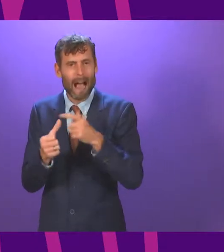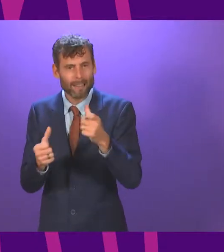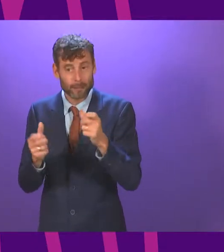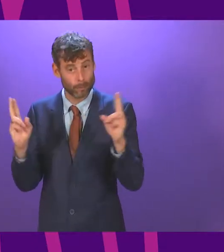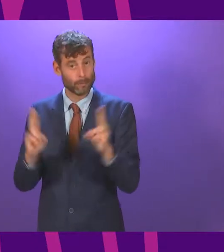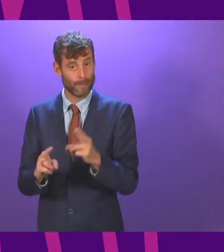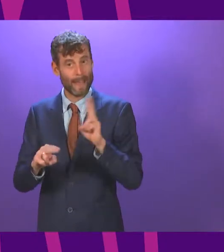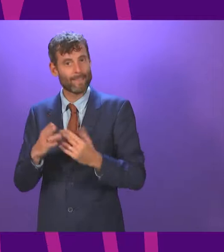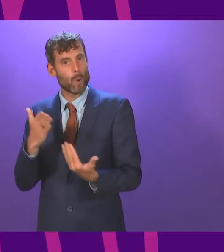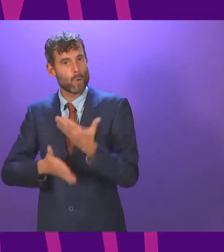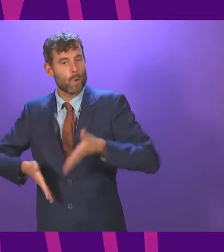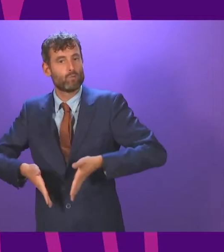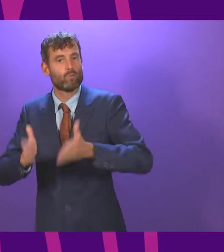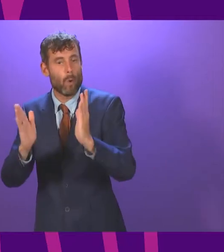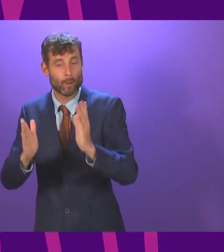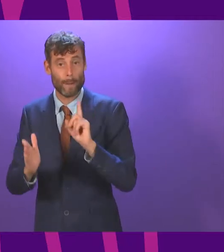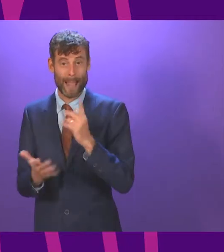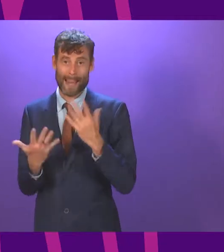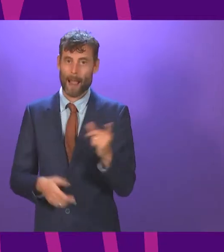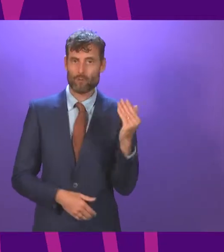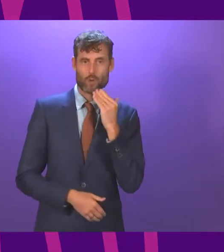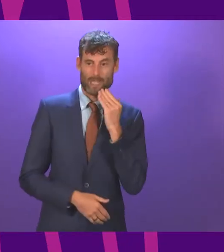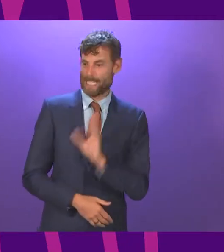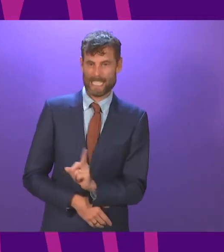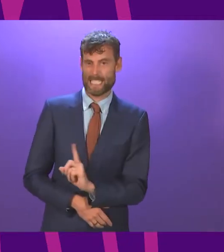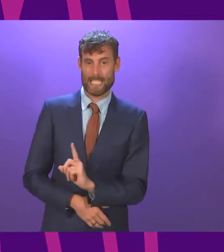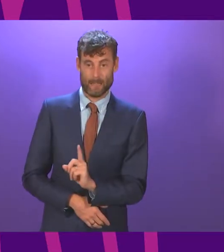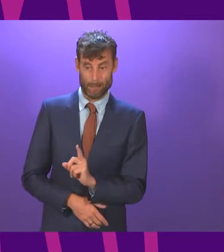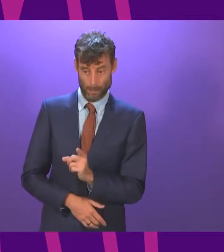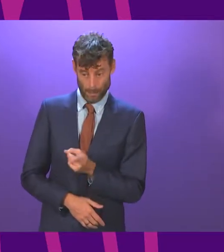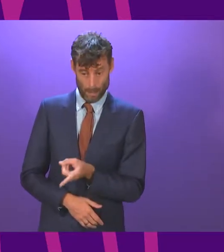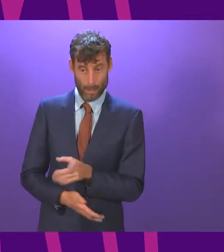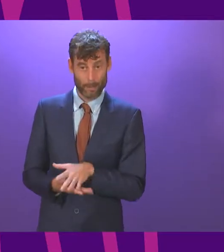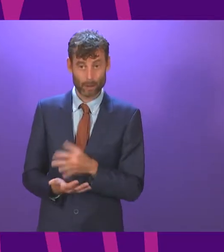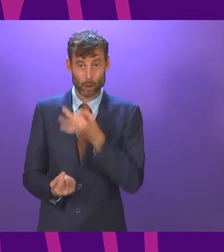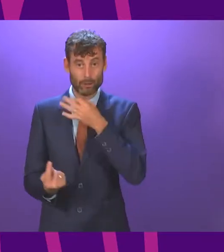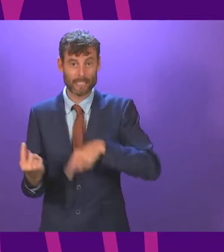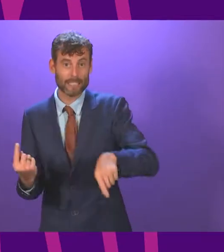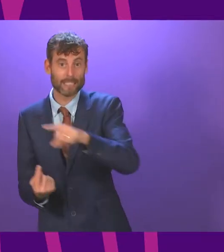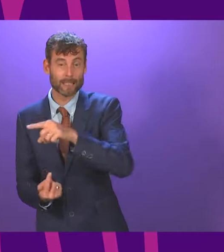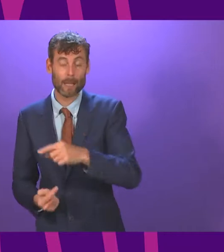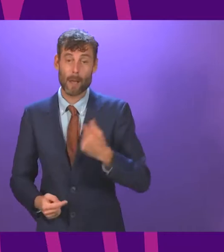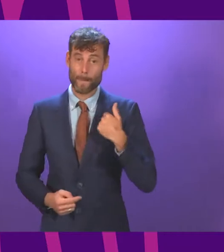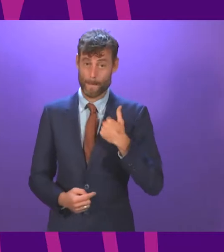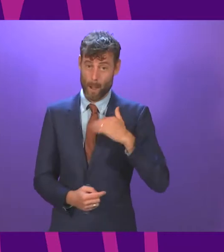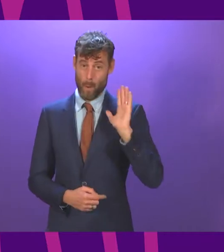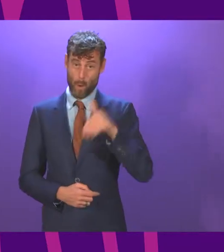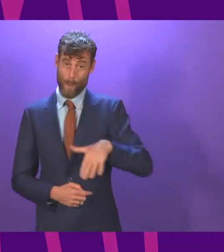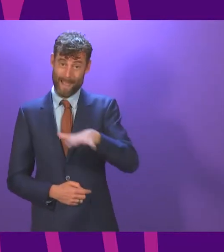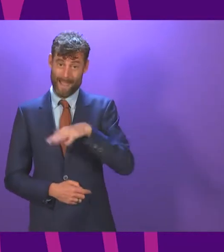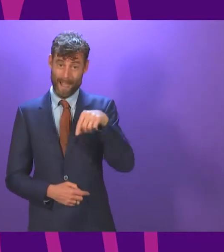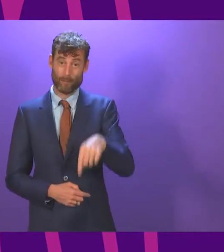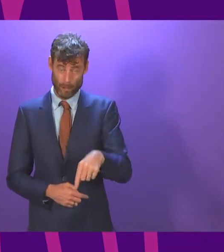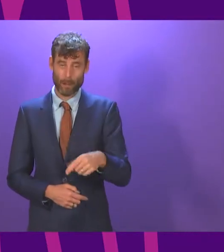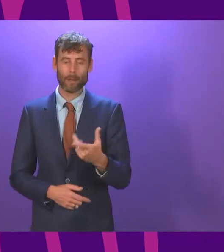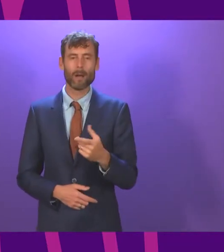which could now be at risk, thanks to the Greens being in government. In my own home area of Perth and Can Ross, one such good example